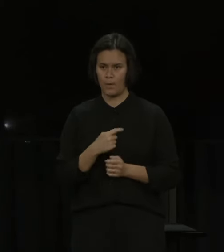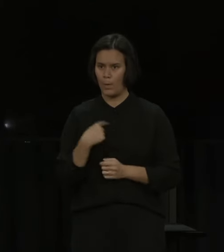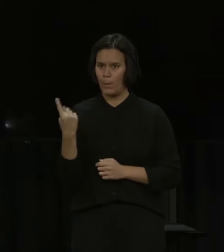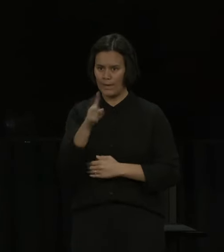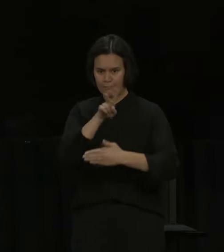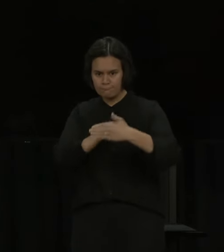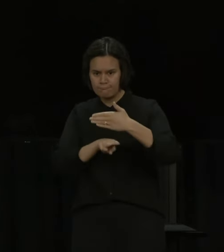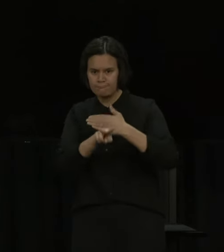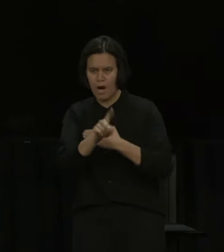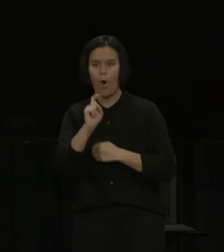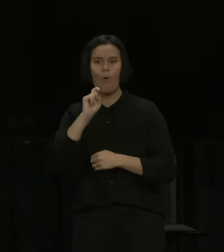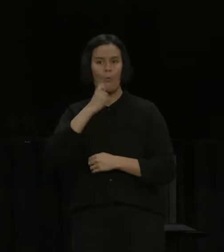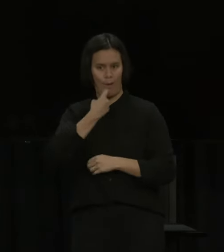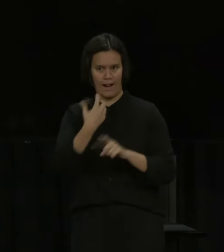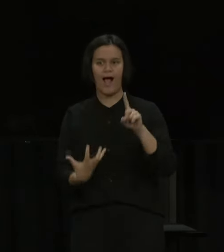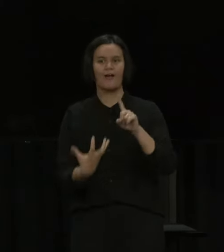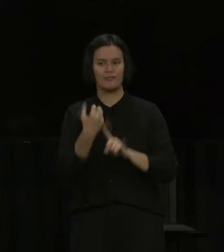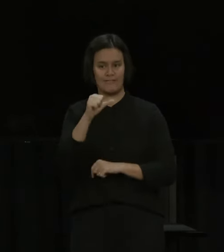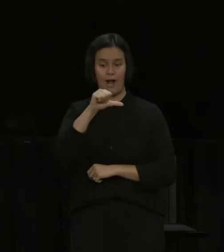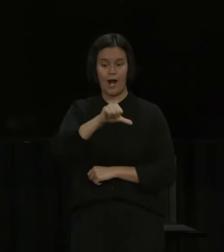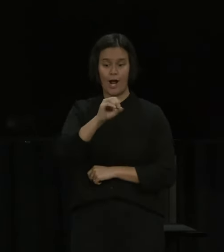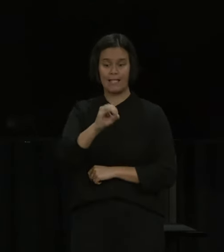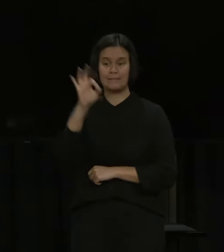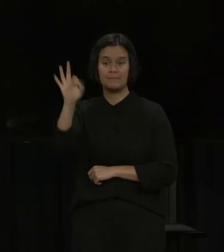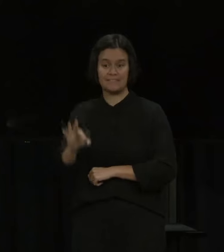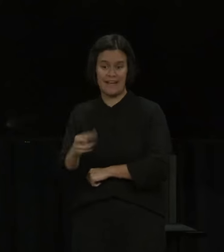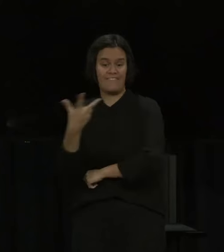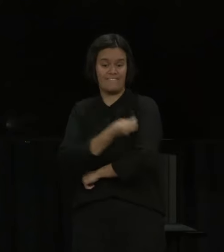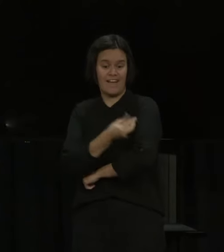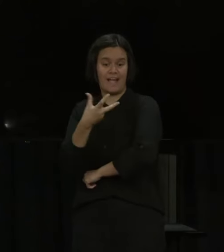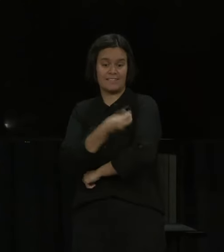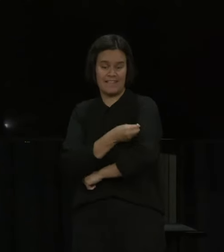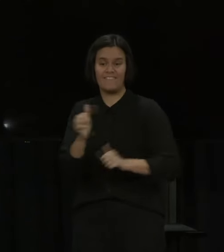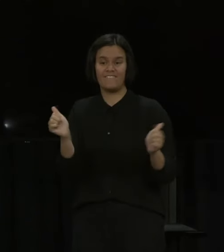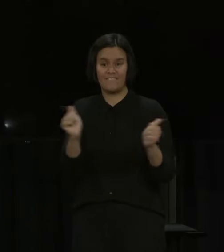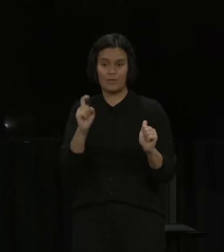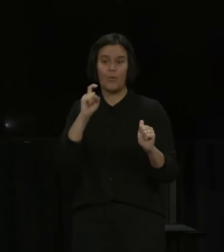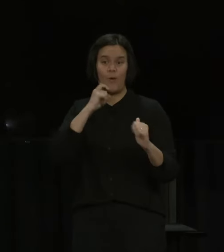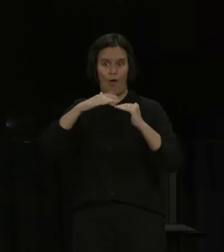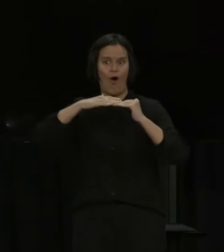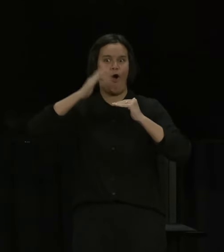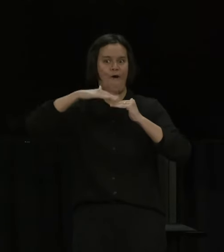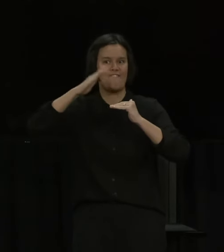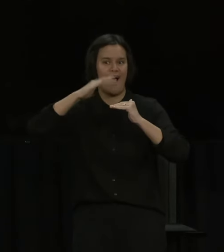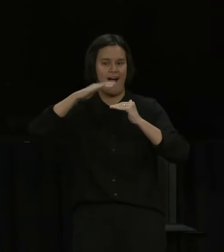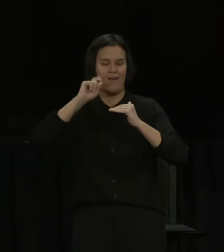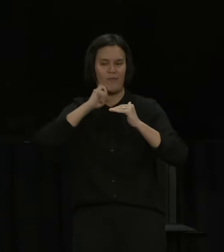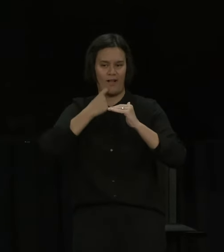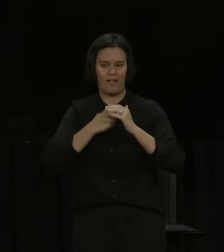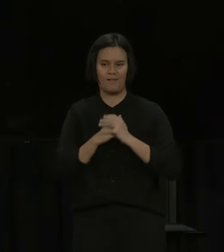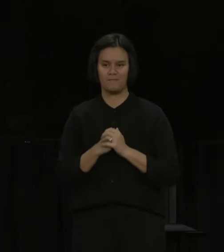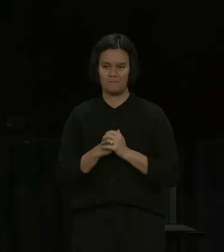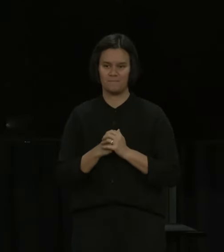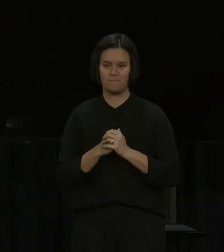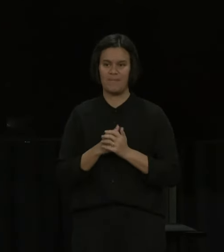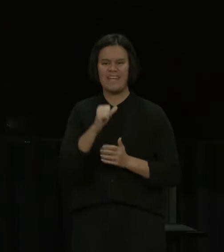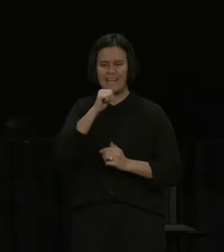overall nationwide vaccination rate within the next two to three weeks, if demand continues at the current levels.